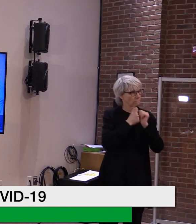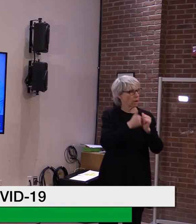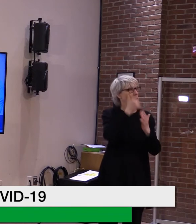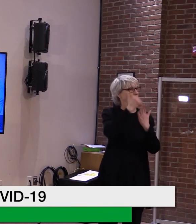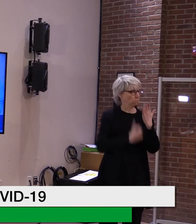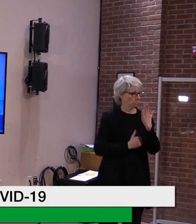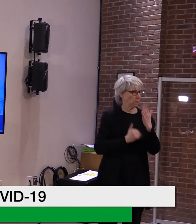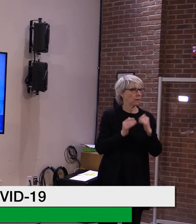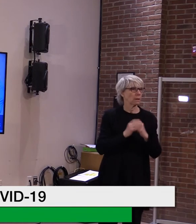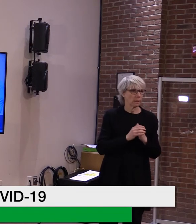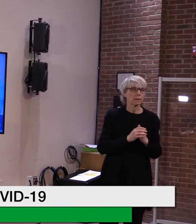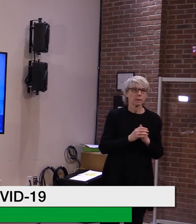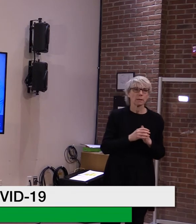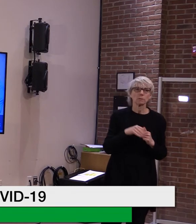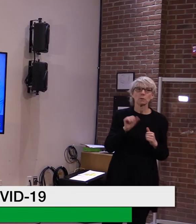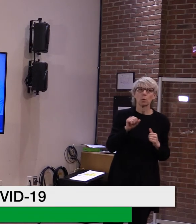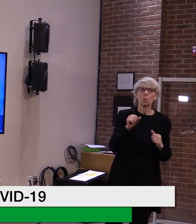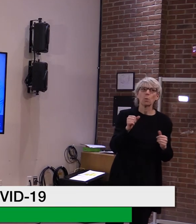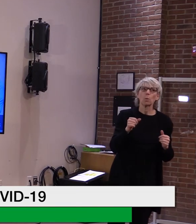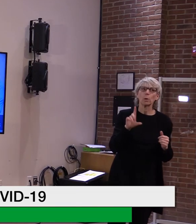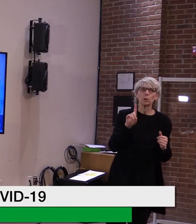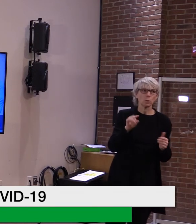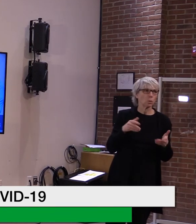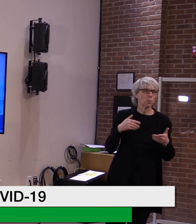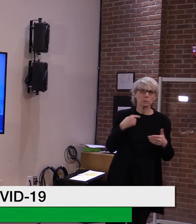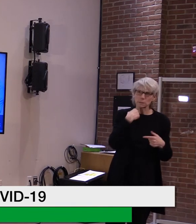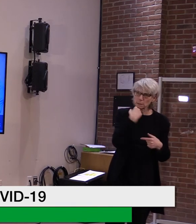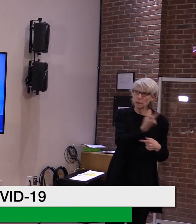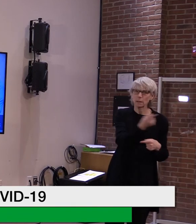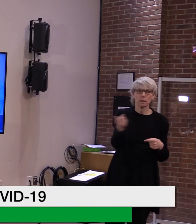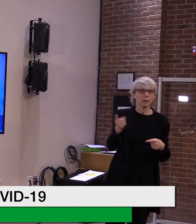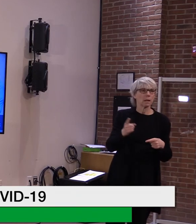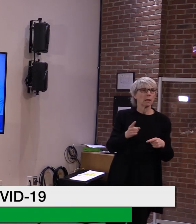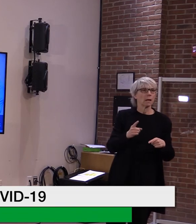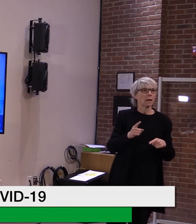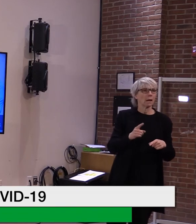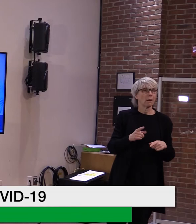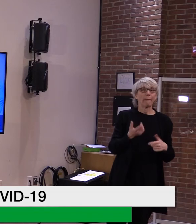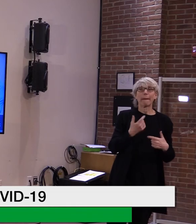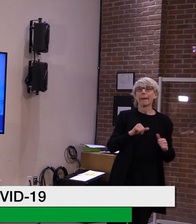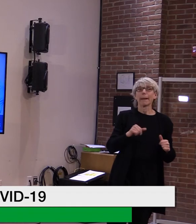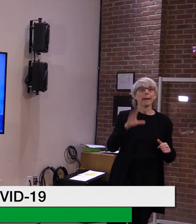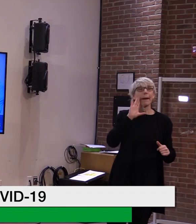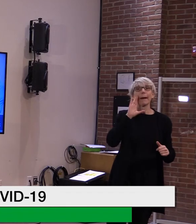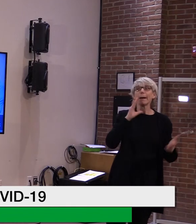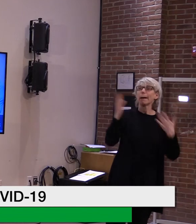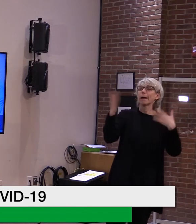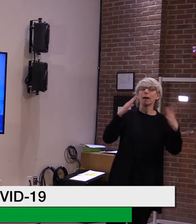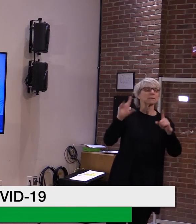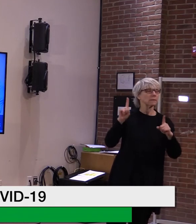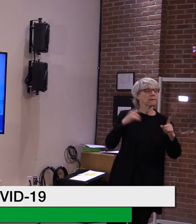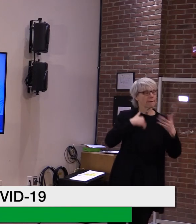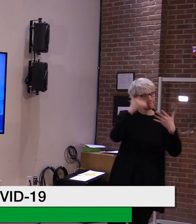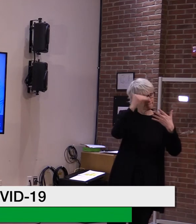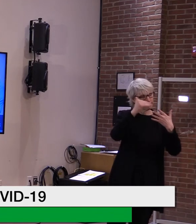But we, we definitely ask them to set up a, a system, callback system based upon that.